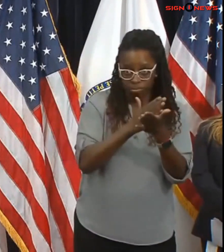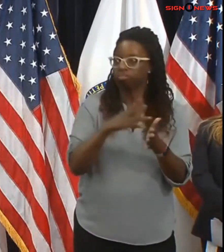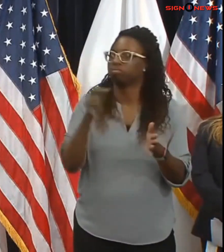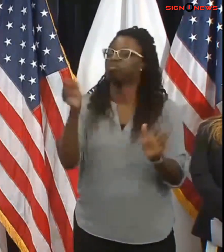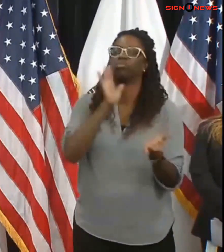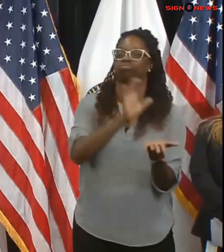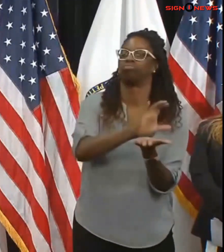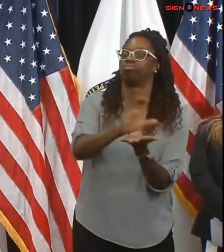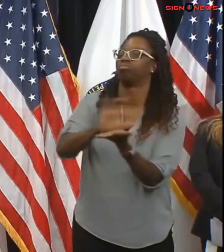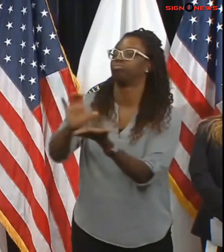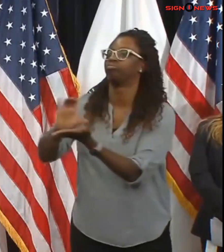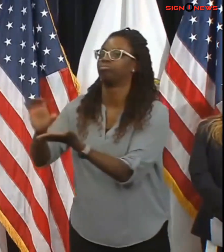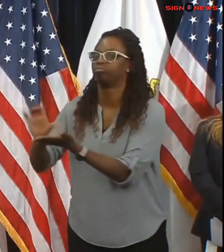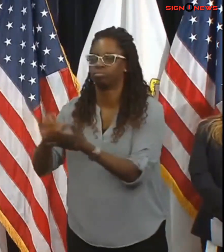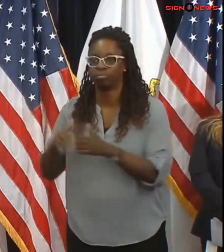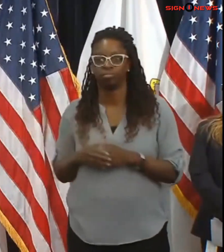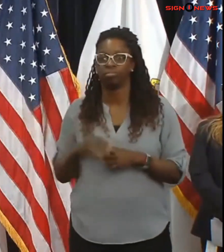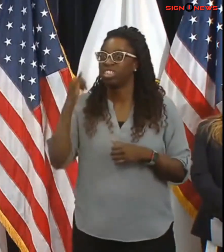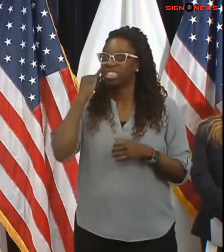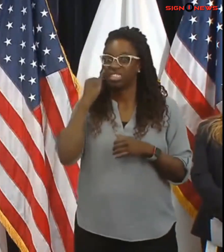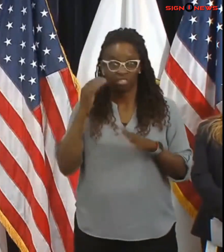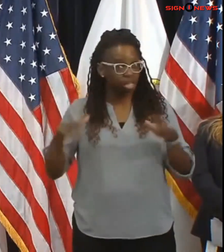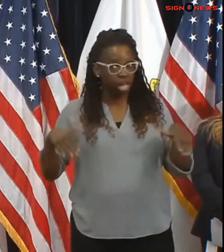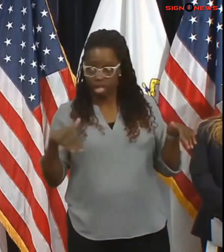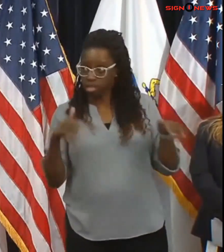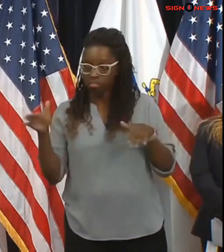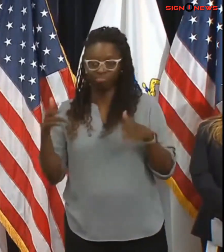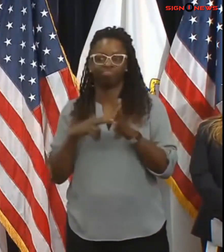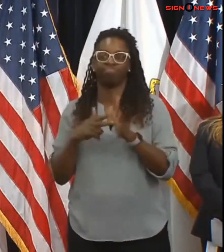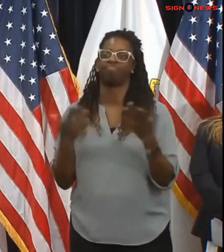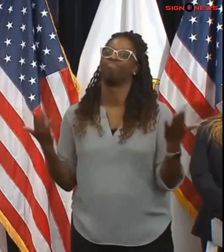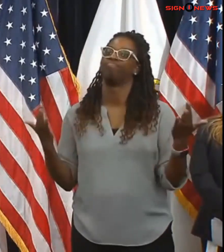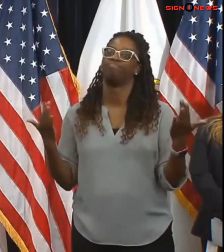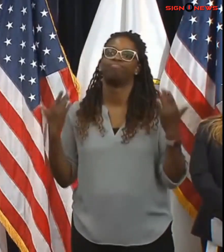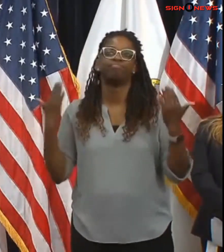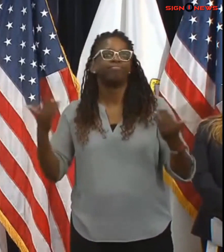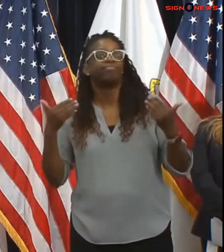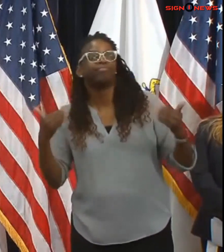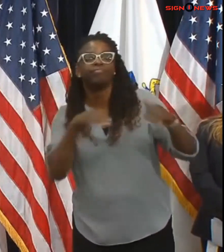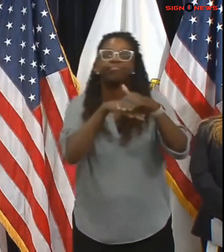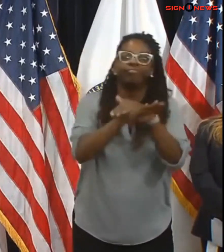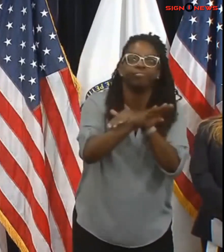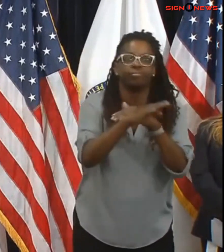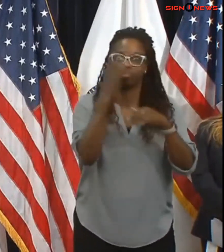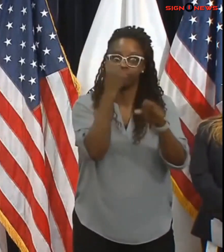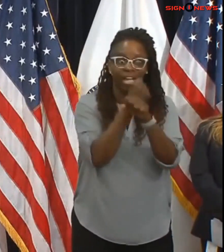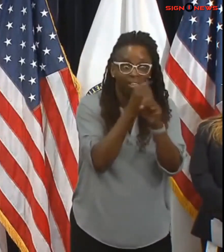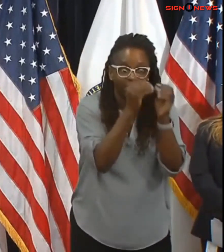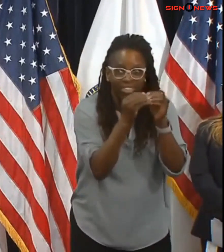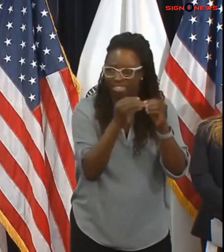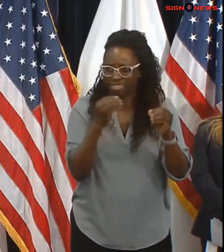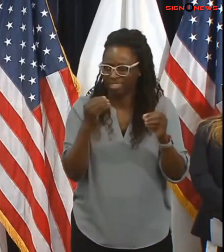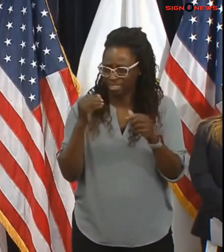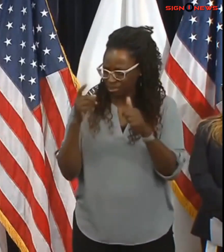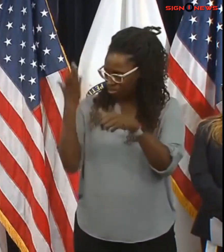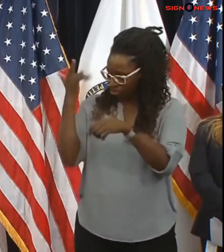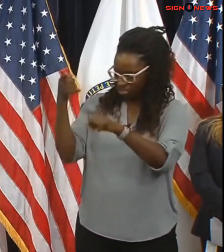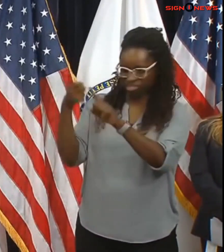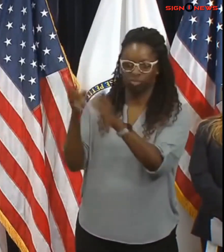possible for them to get to where they need to get to actually do the work that they're going to do. And as a result, MIMA is also reaching out to communities